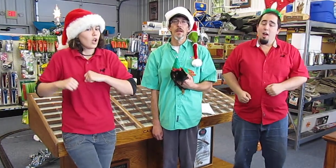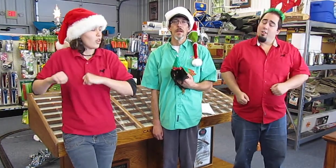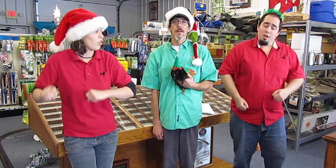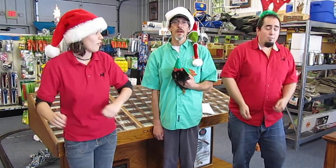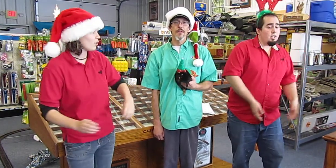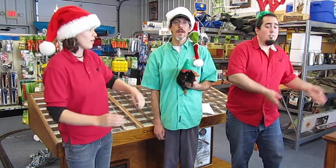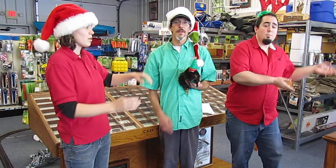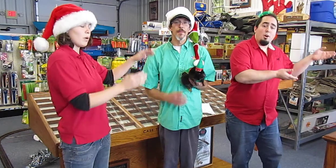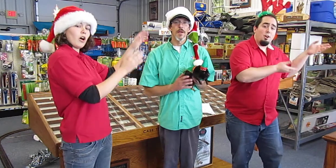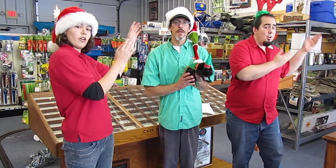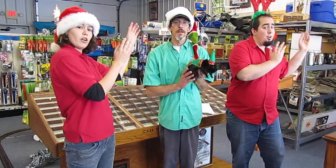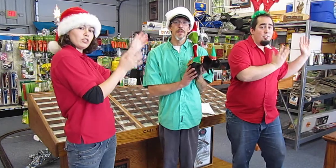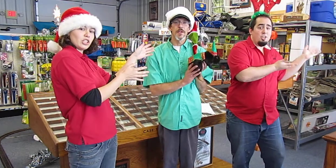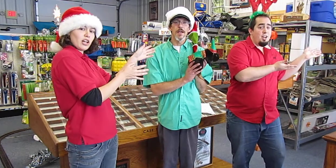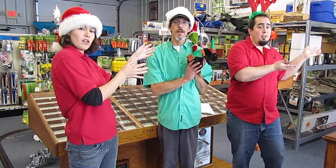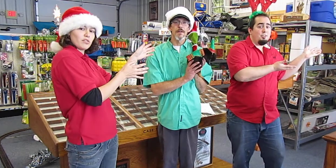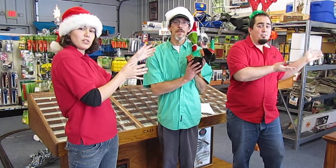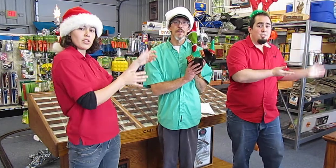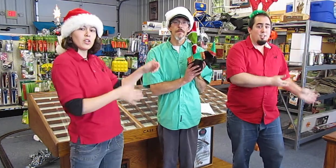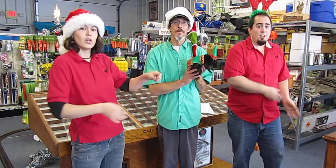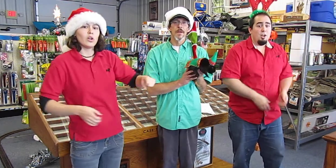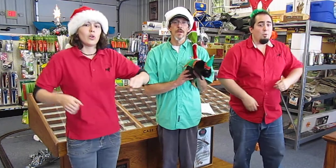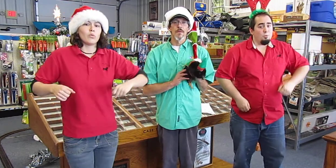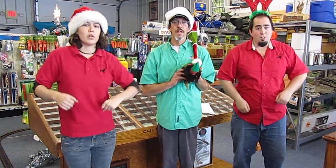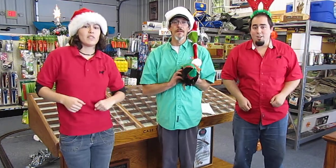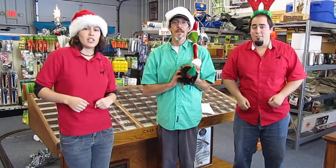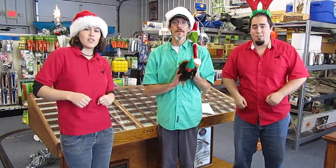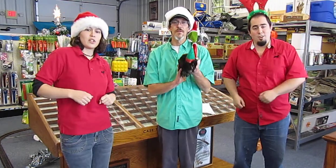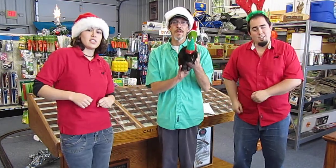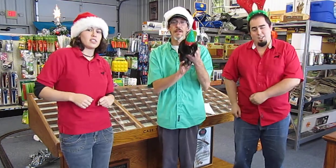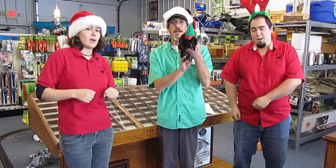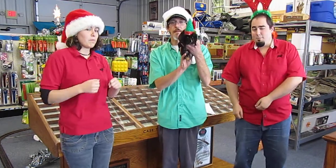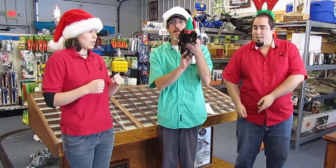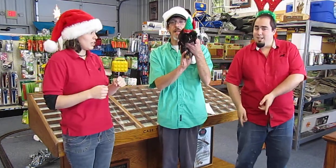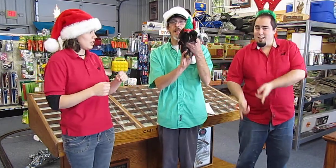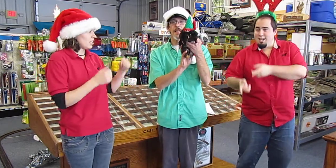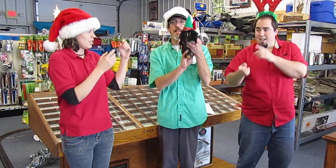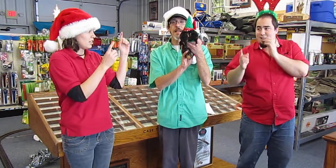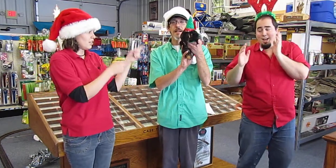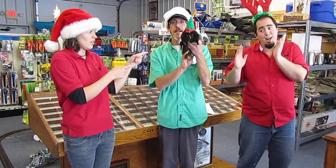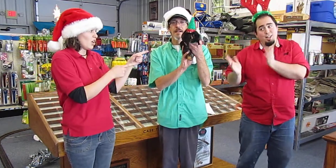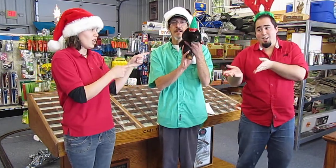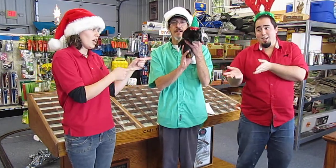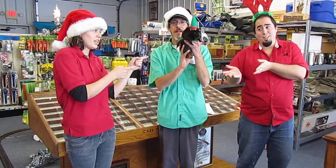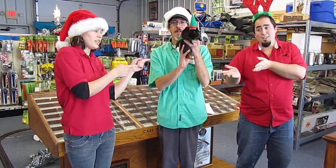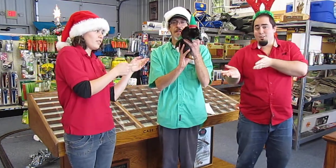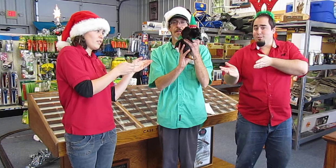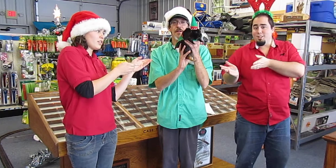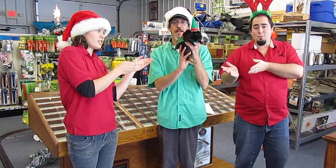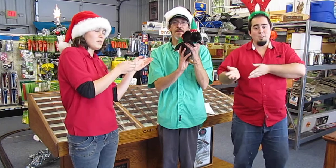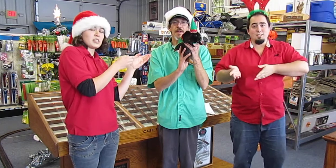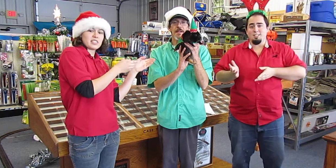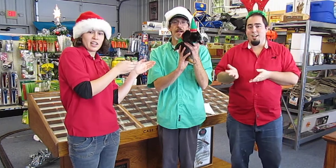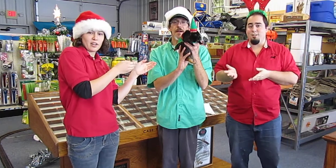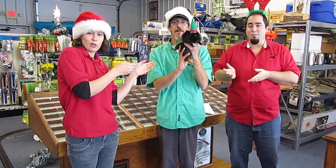thoughtful gifts upon our shelves. We've even dressed up piggy like a little Christmas elf.